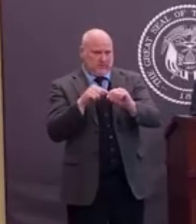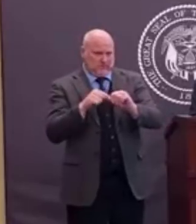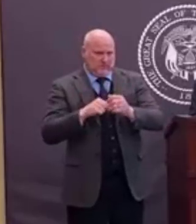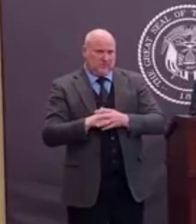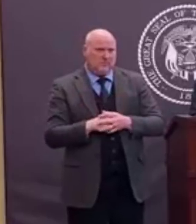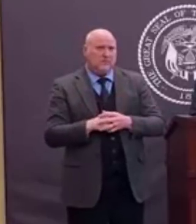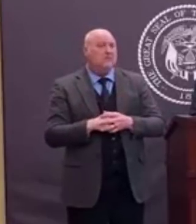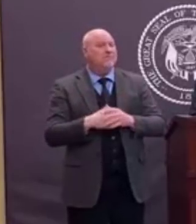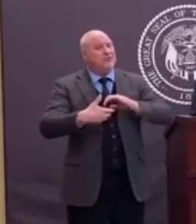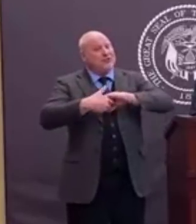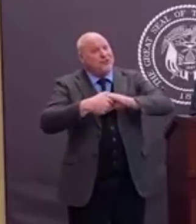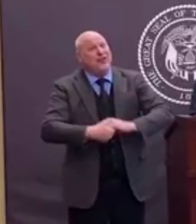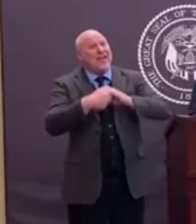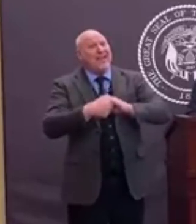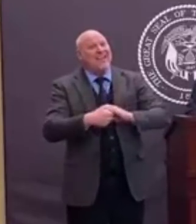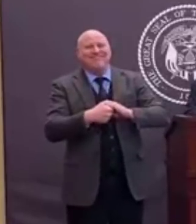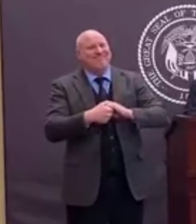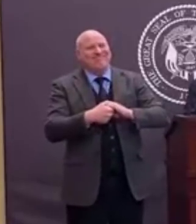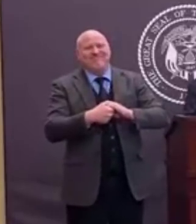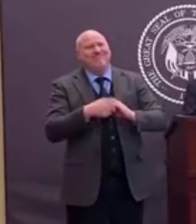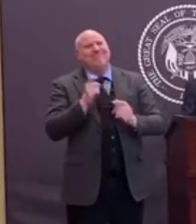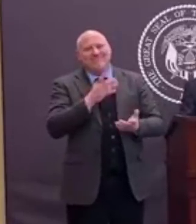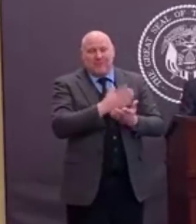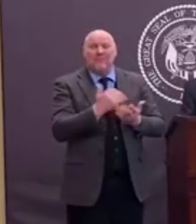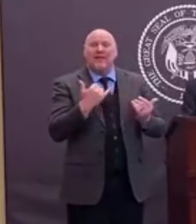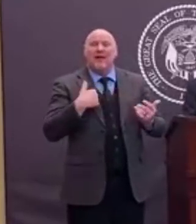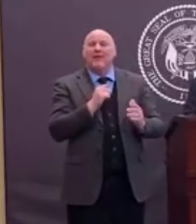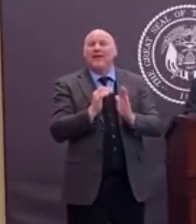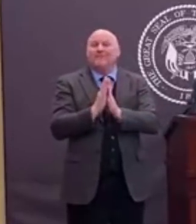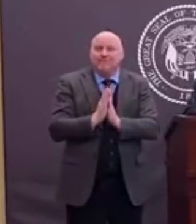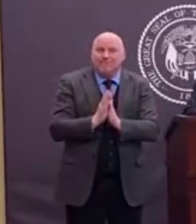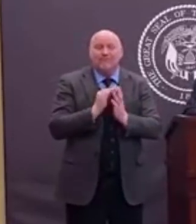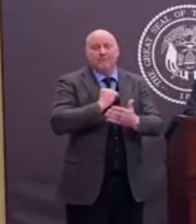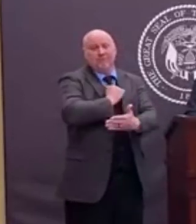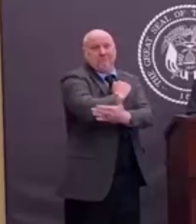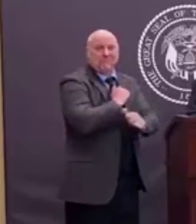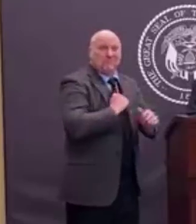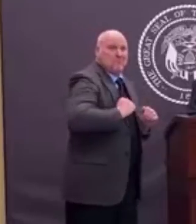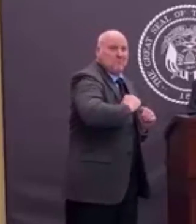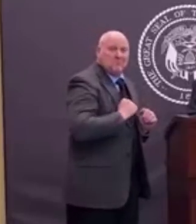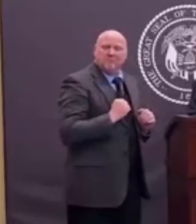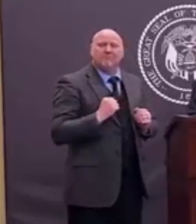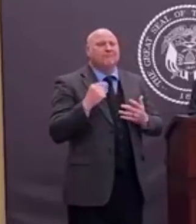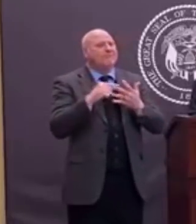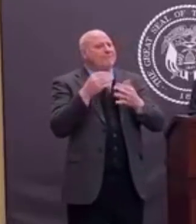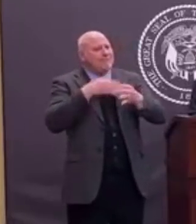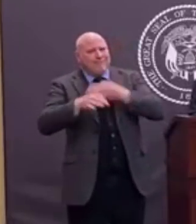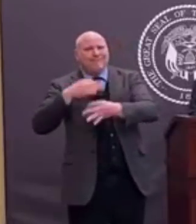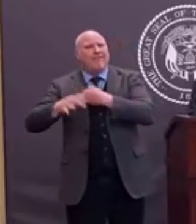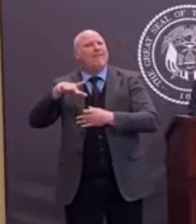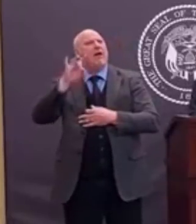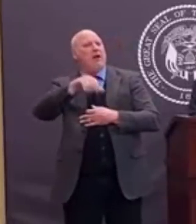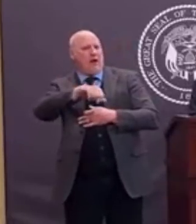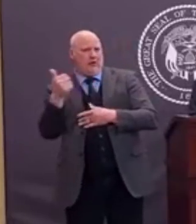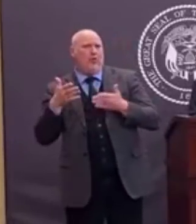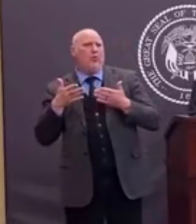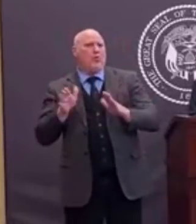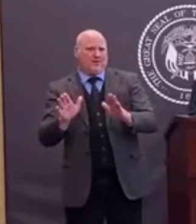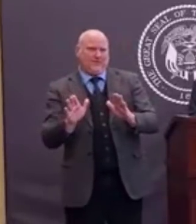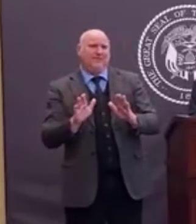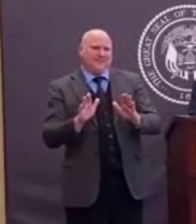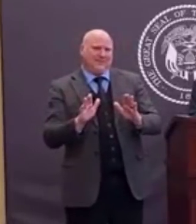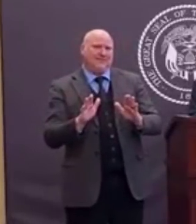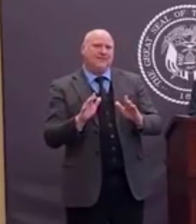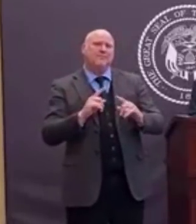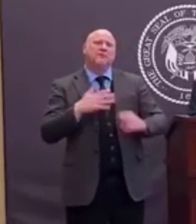them, bow. We've talked about touching elbows. Maybe that's a way to do it, too. But we need to be just cognizant of the